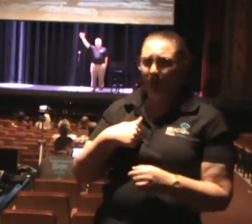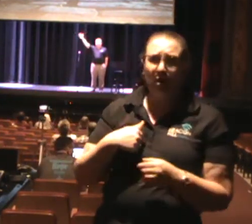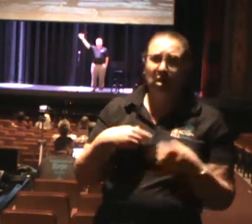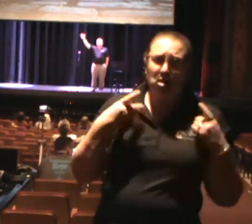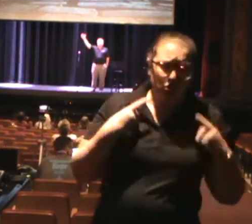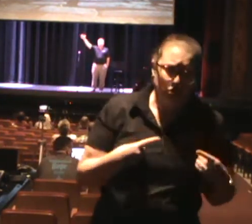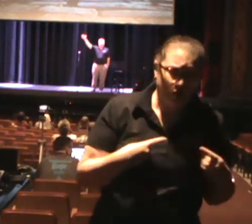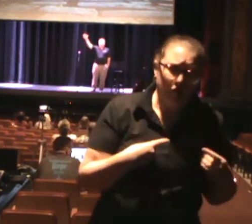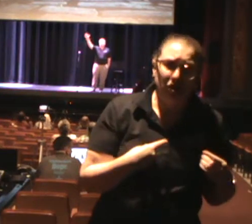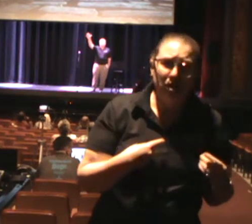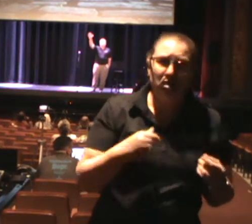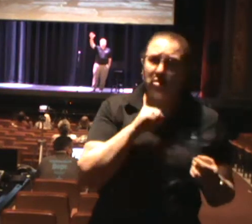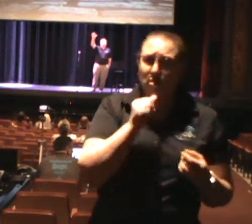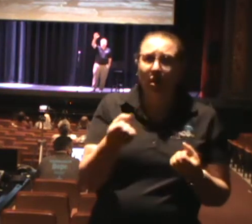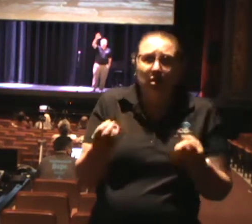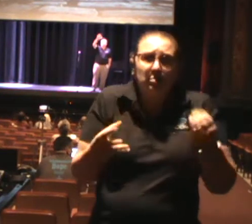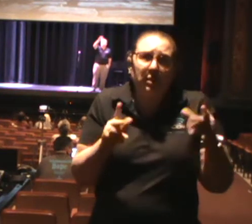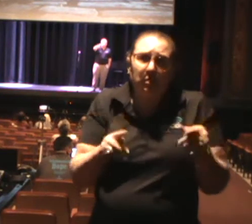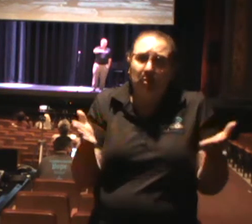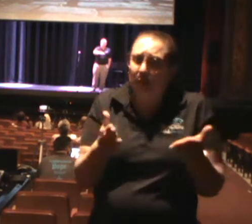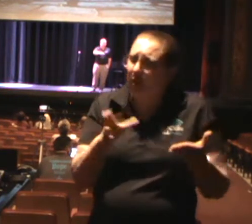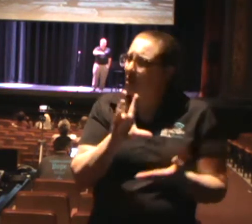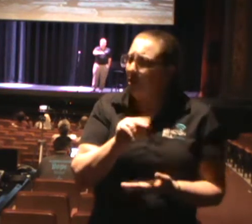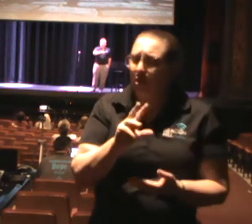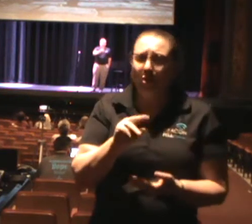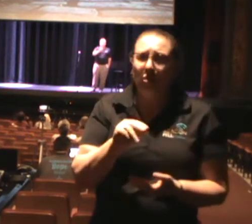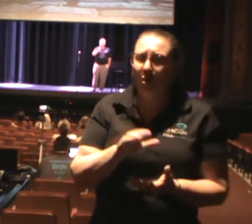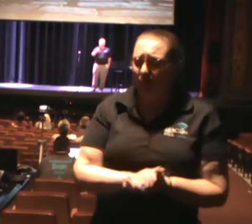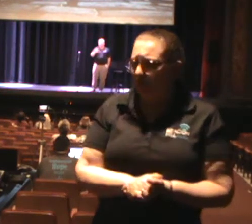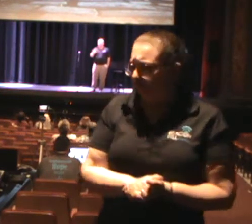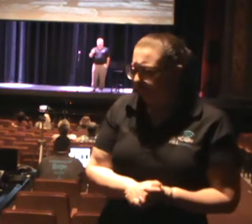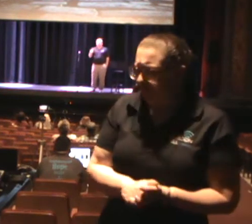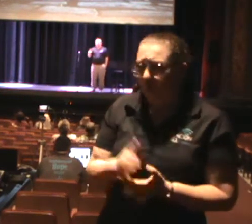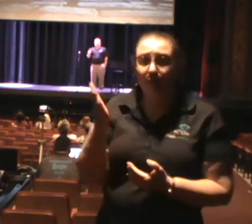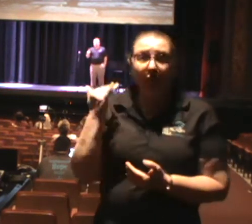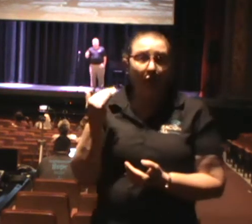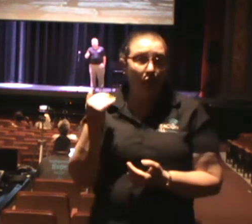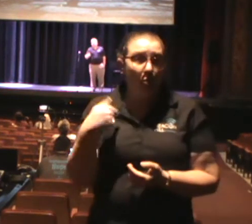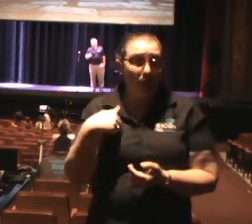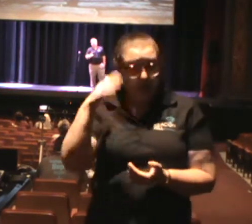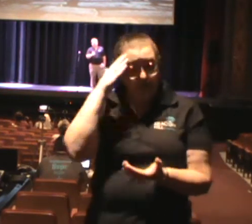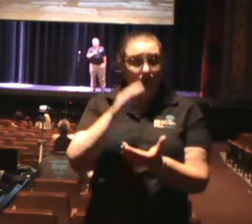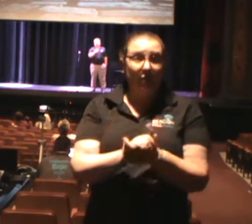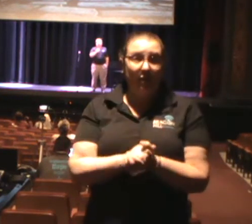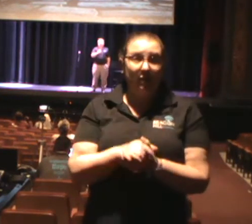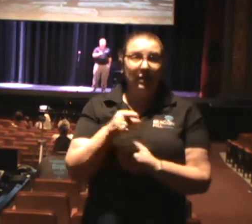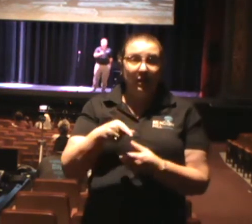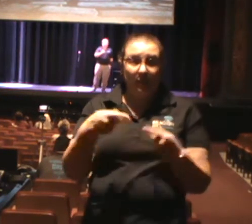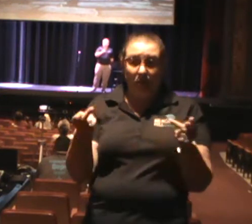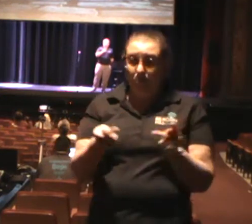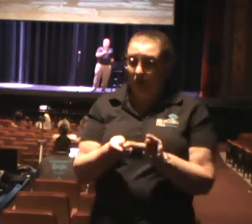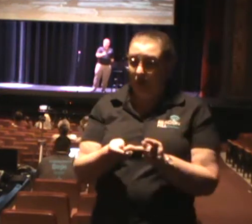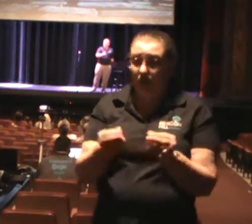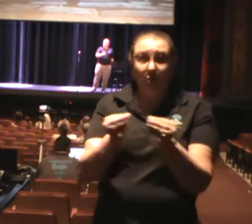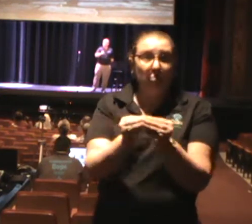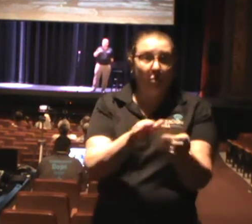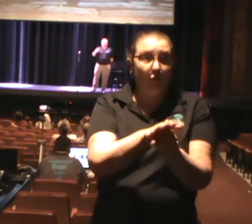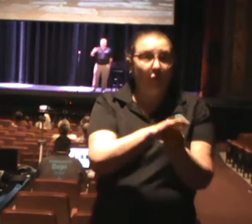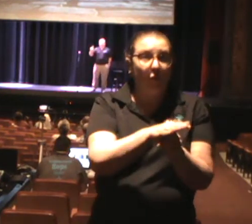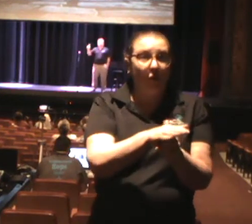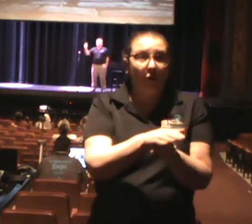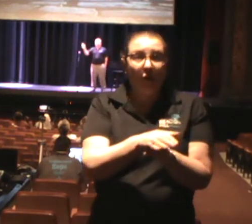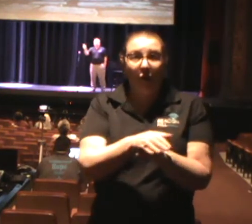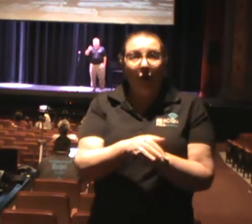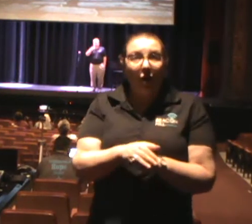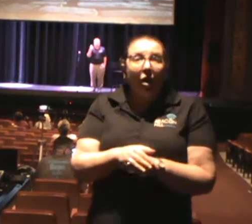I tend to think of this as full. See, the one thing that COVID has done, it has forced the church to